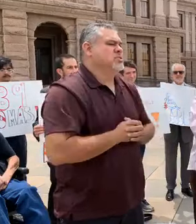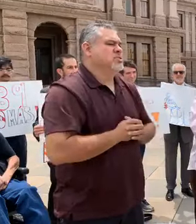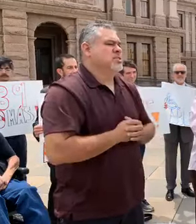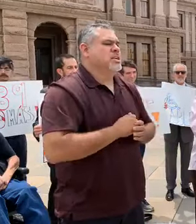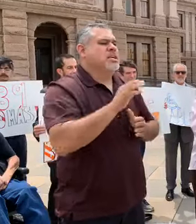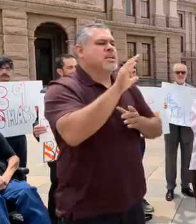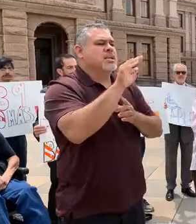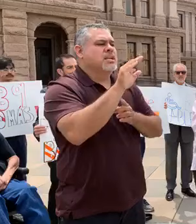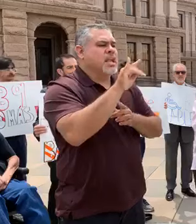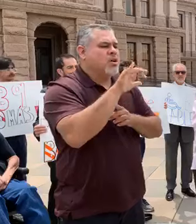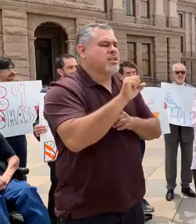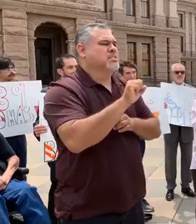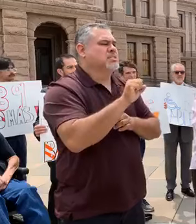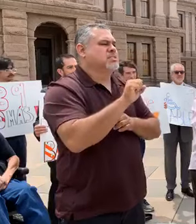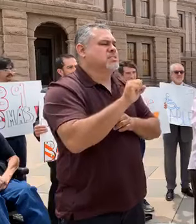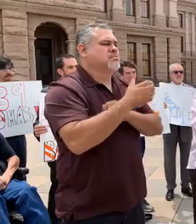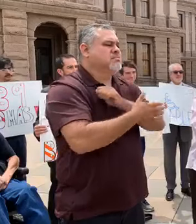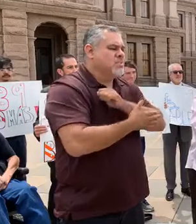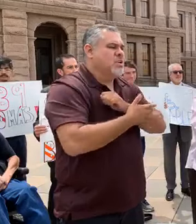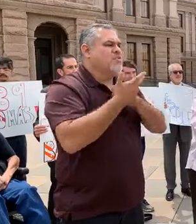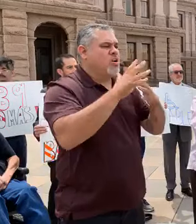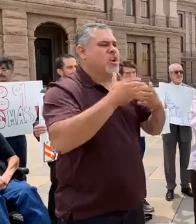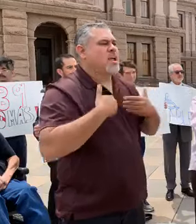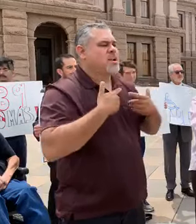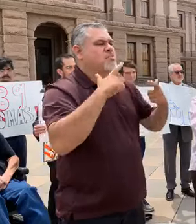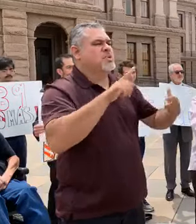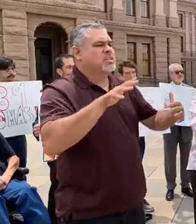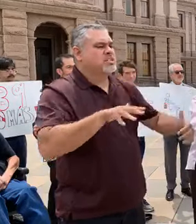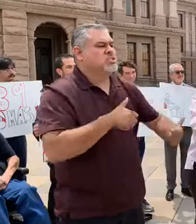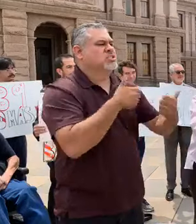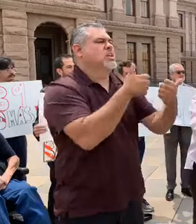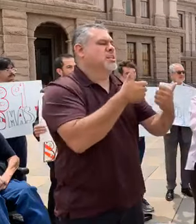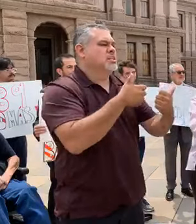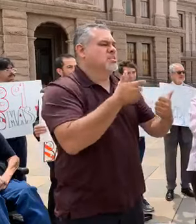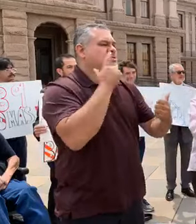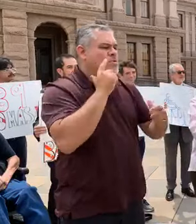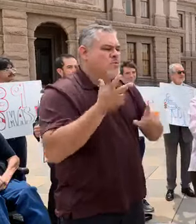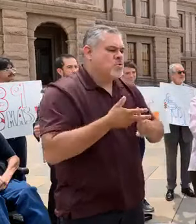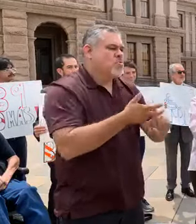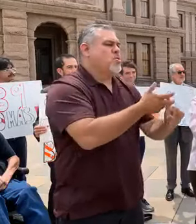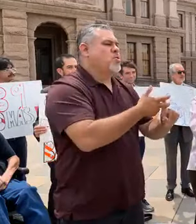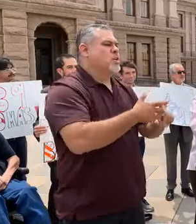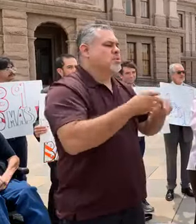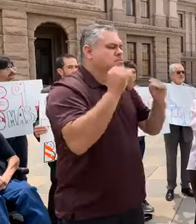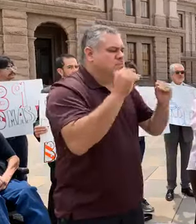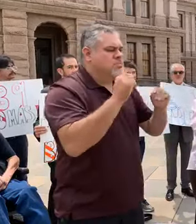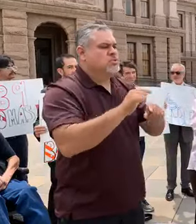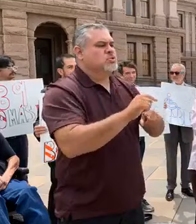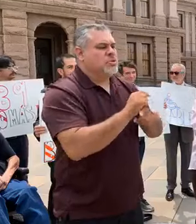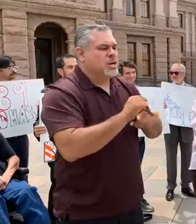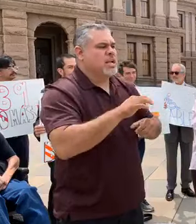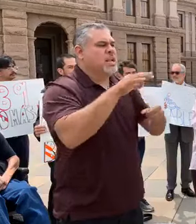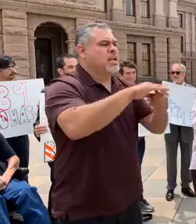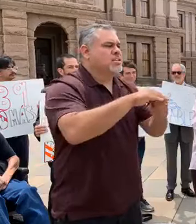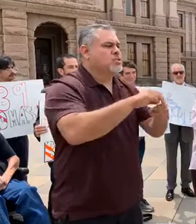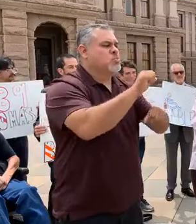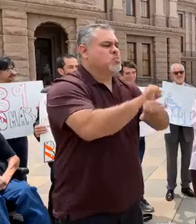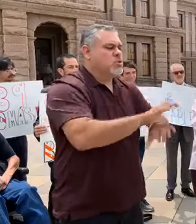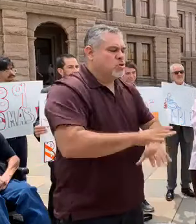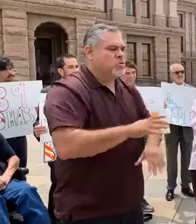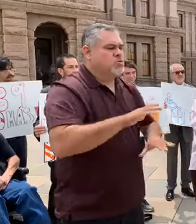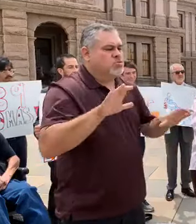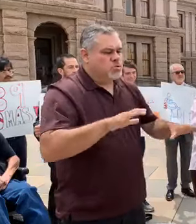Counties have already have a huge challenge in recruiting and training election workers to conduct elections.